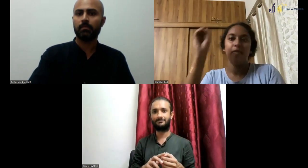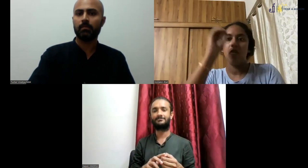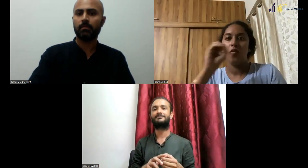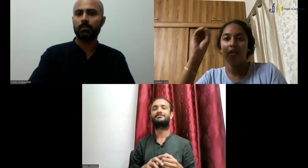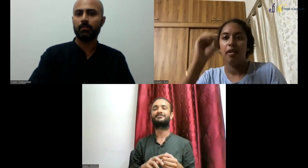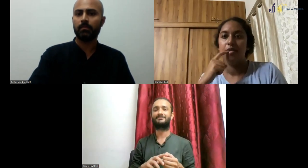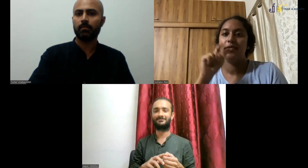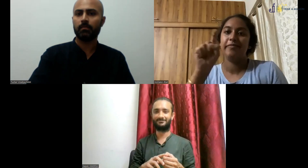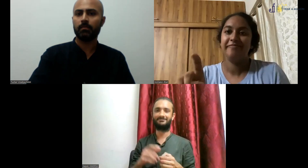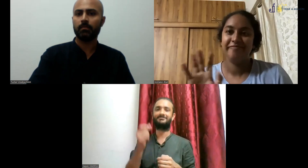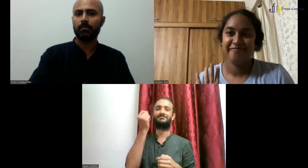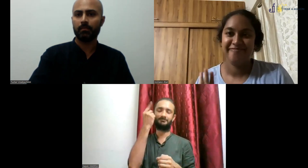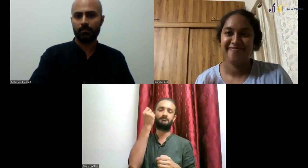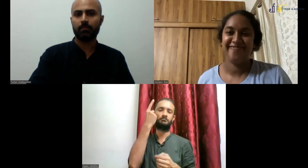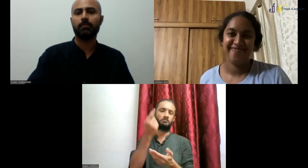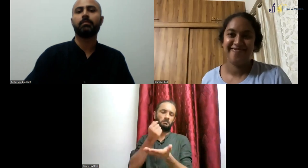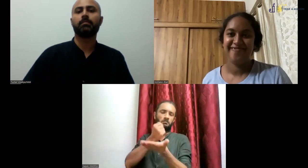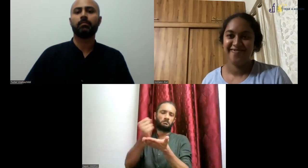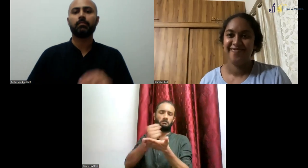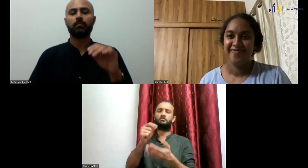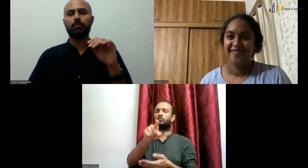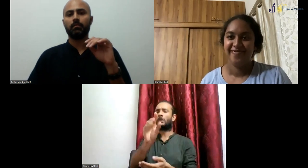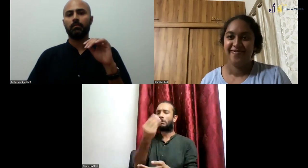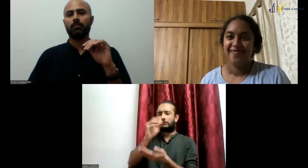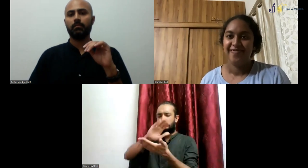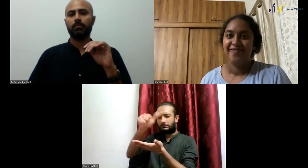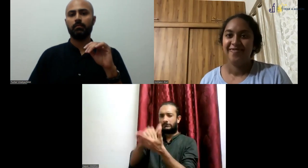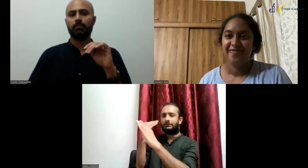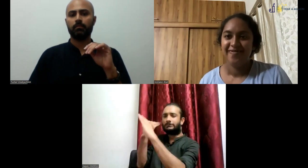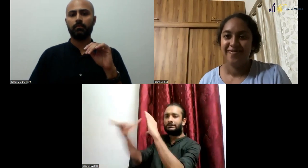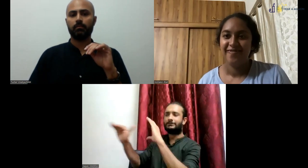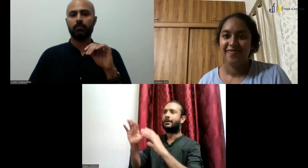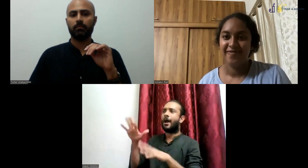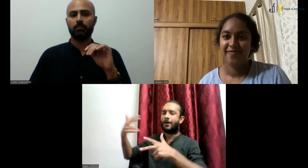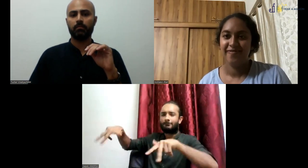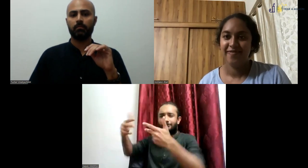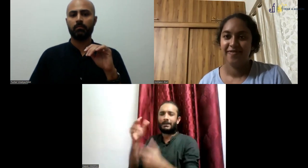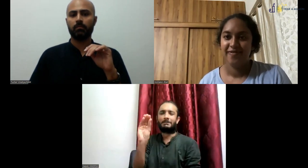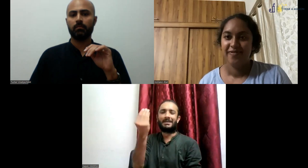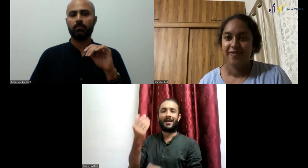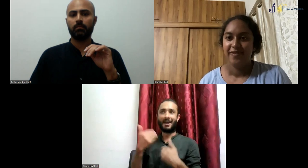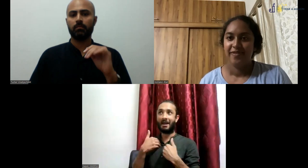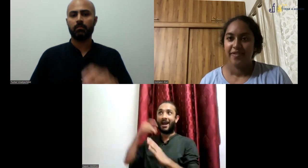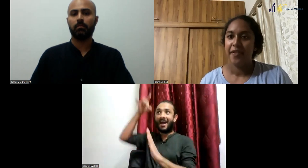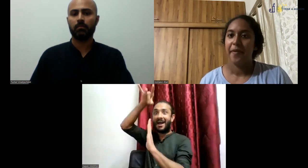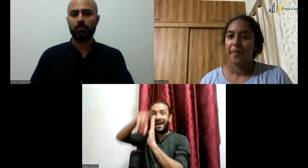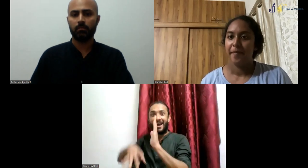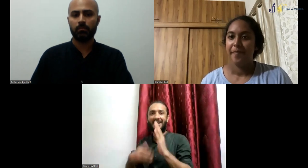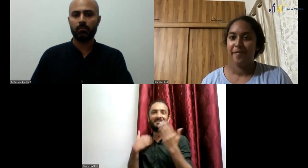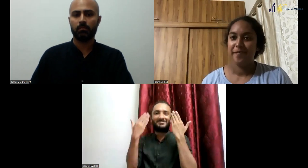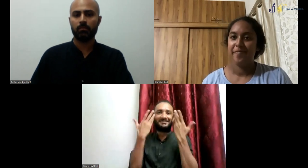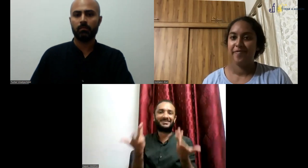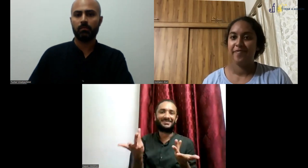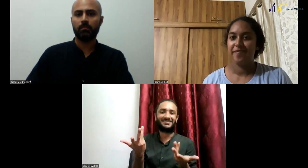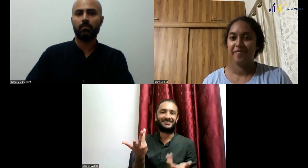many of them feel reluctant. They are not that confident and they back out and they drop out. So I think it would be